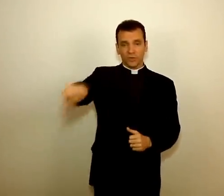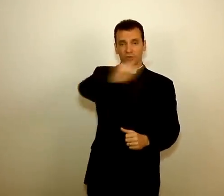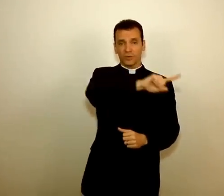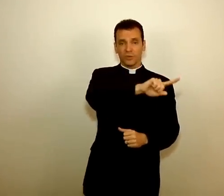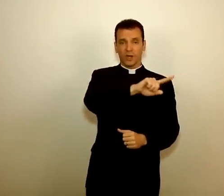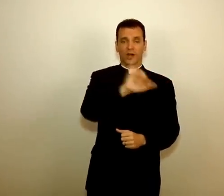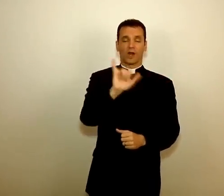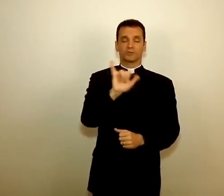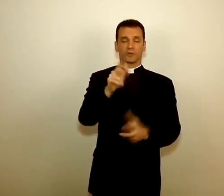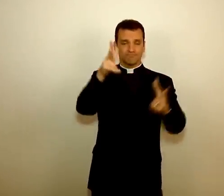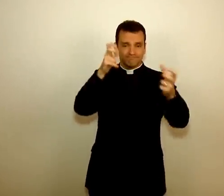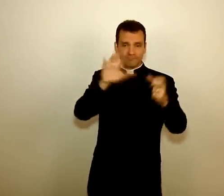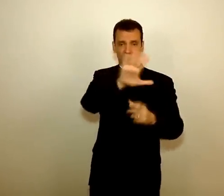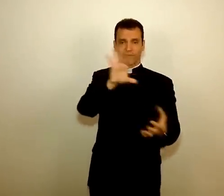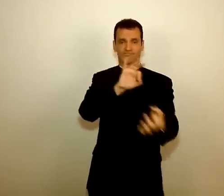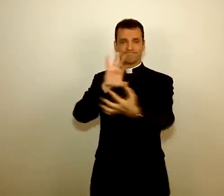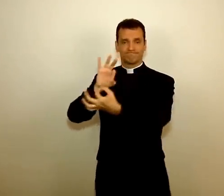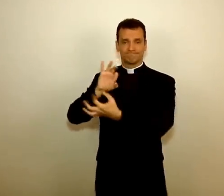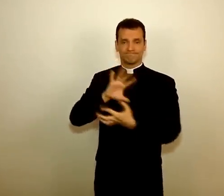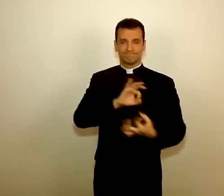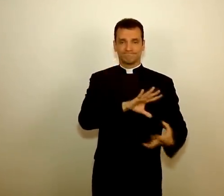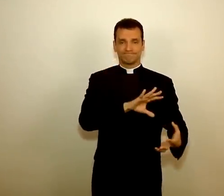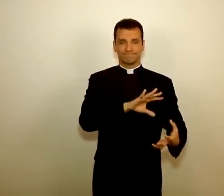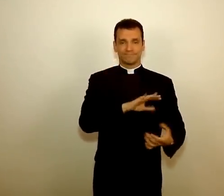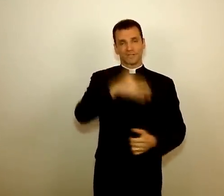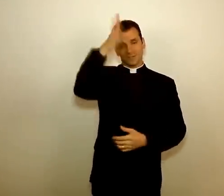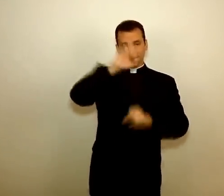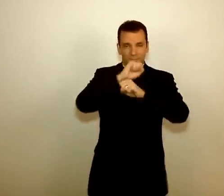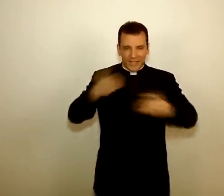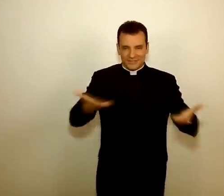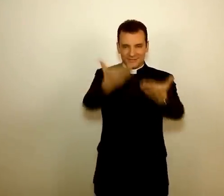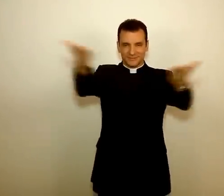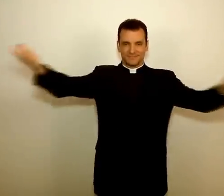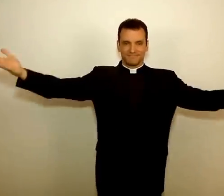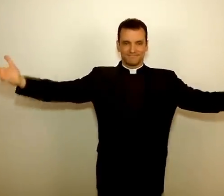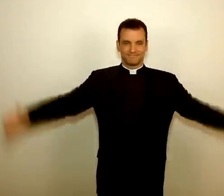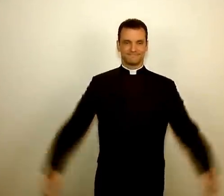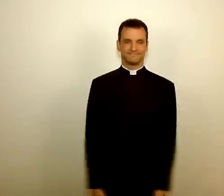We look forward to working with all of you and listening to your feedback. God bless you.